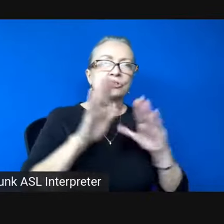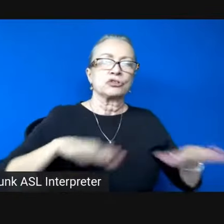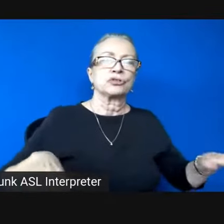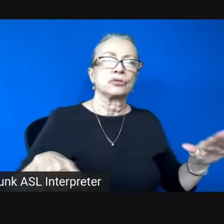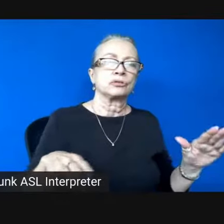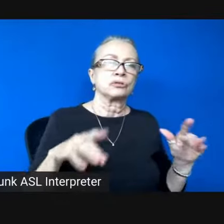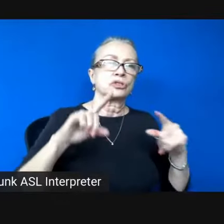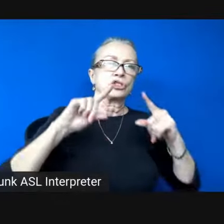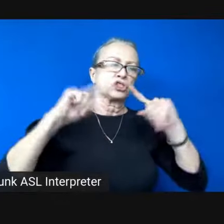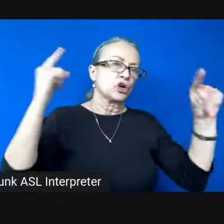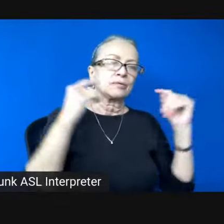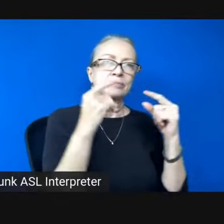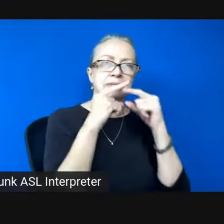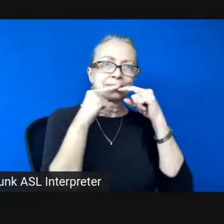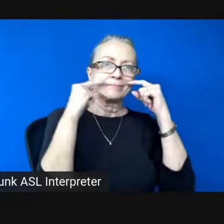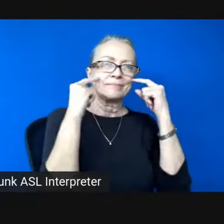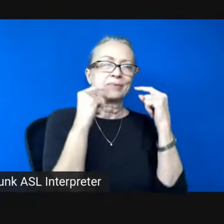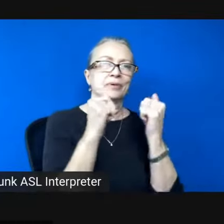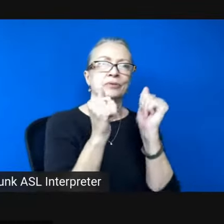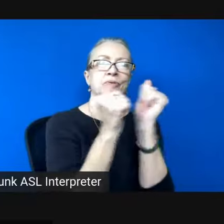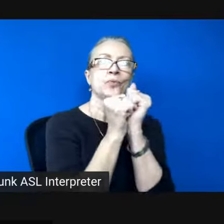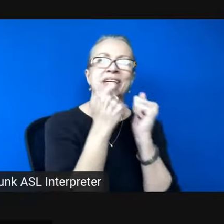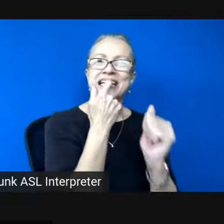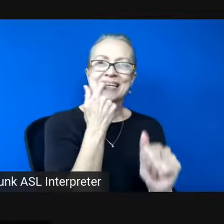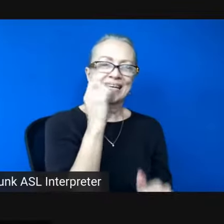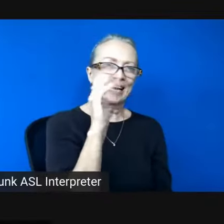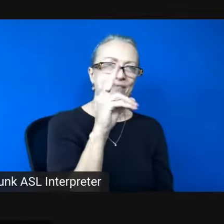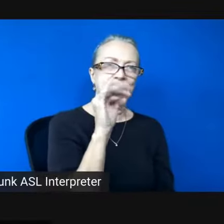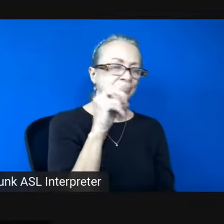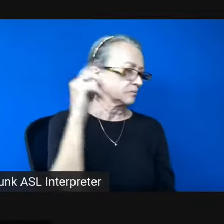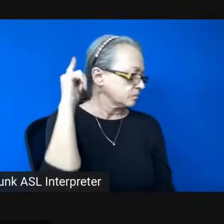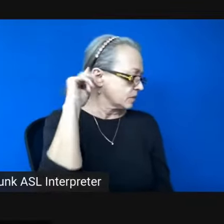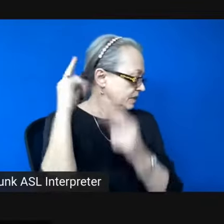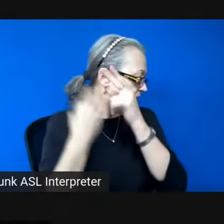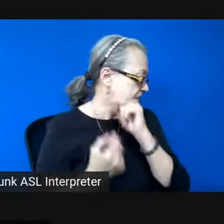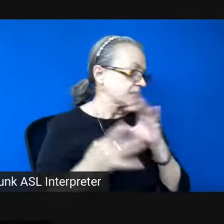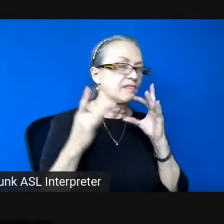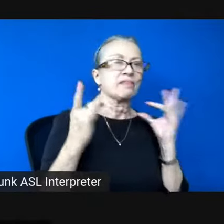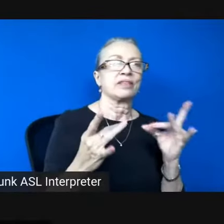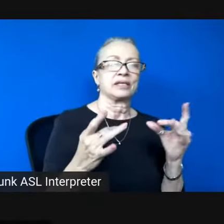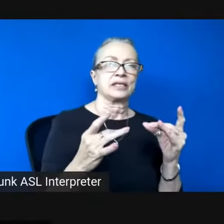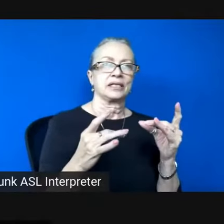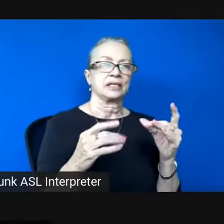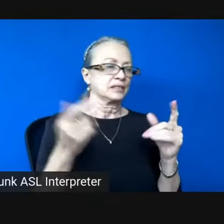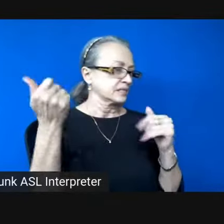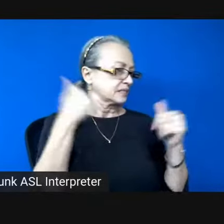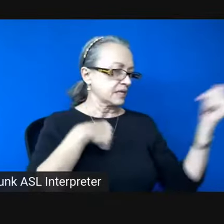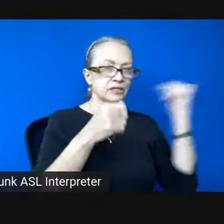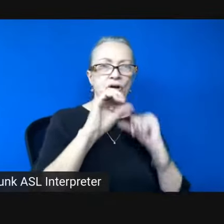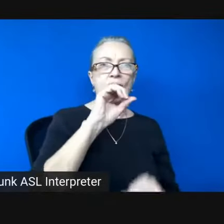bored with cavities braids thick with hair slashed off lovers as they slept